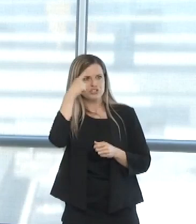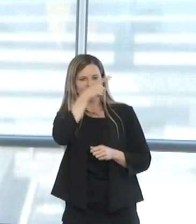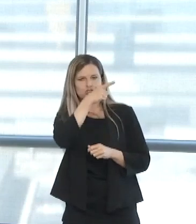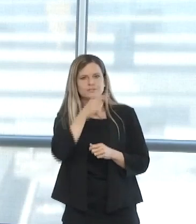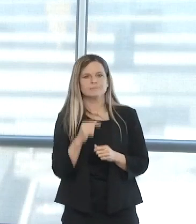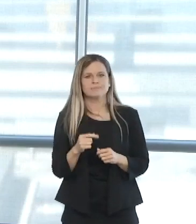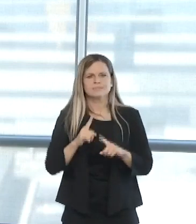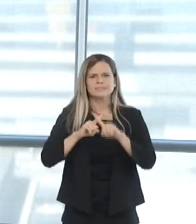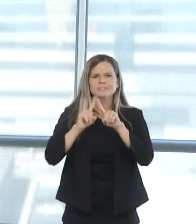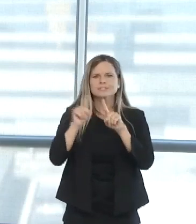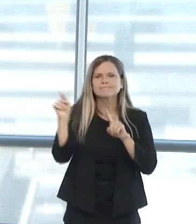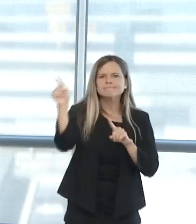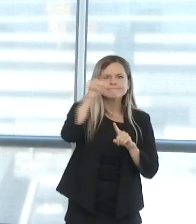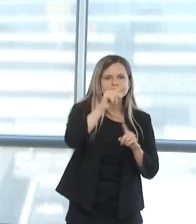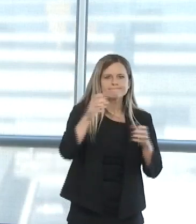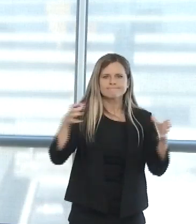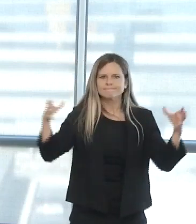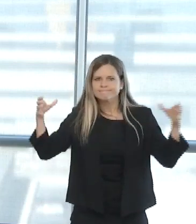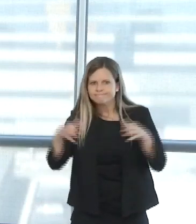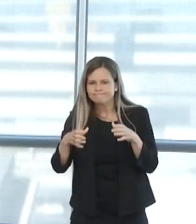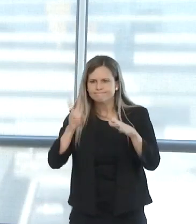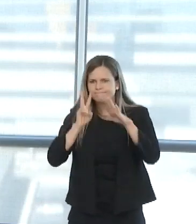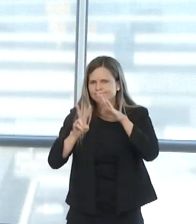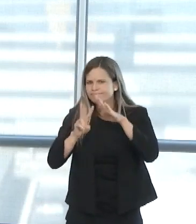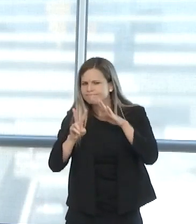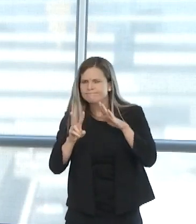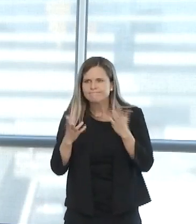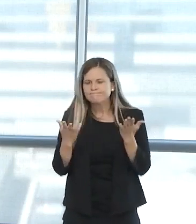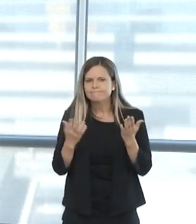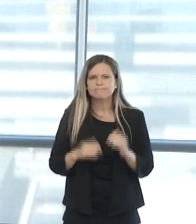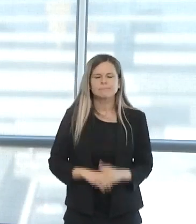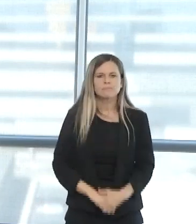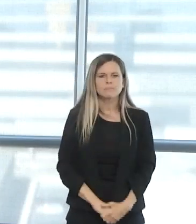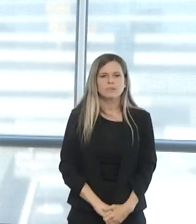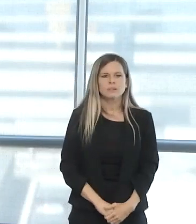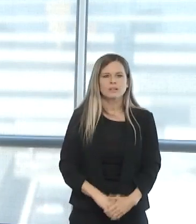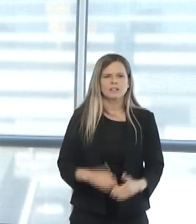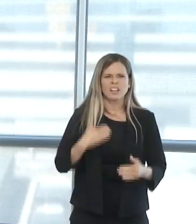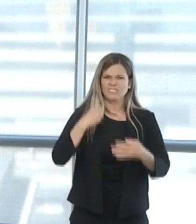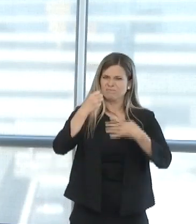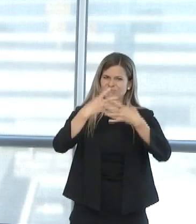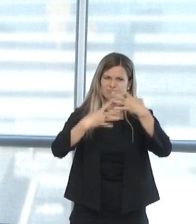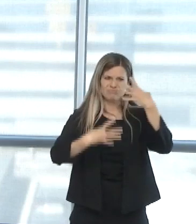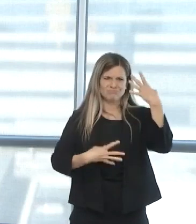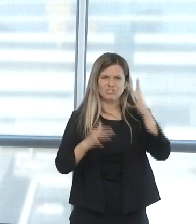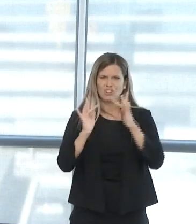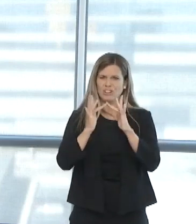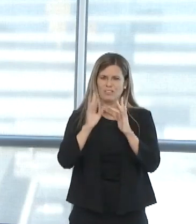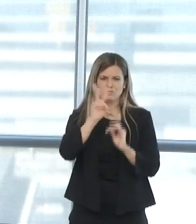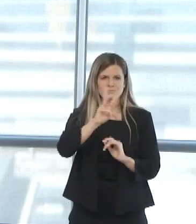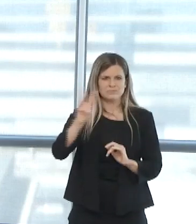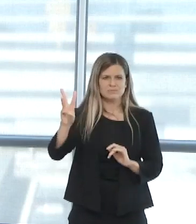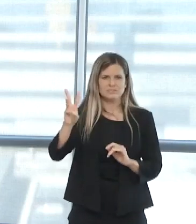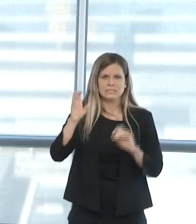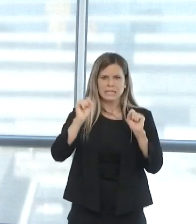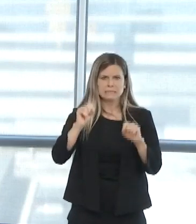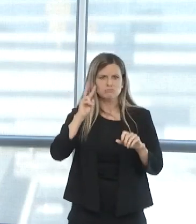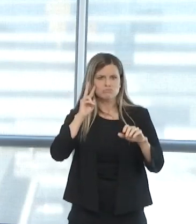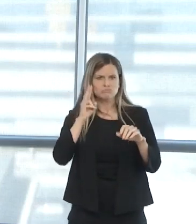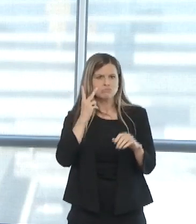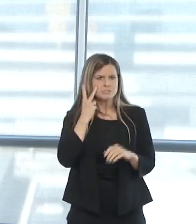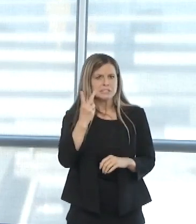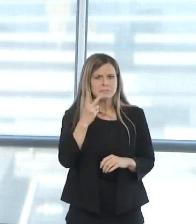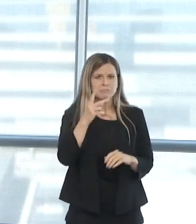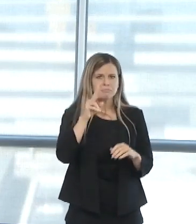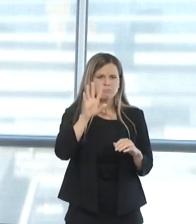looking at the surge. We'll direct our listeners to many online websites now that you can see the model and you've seen it